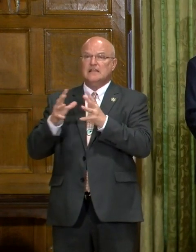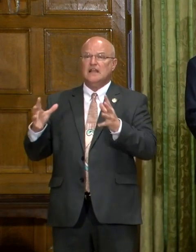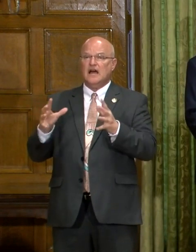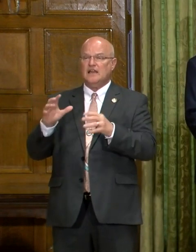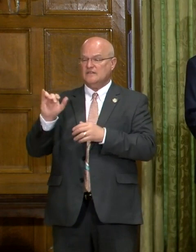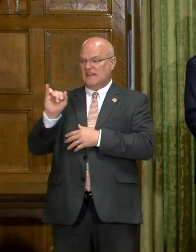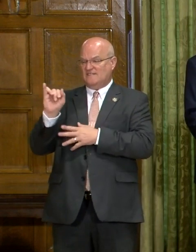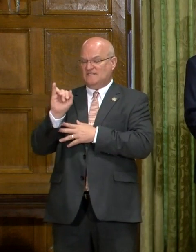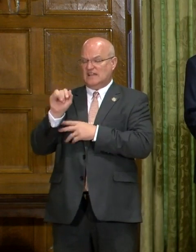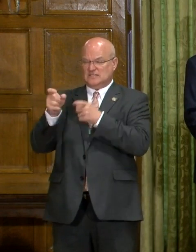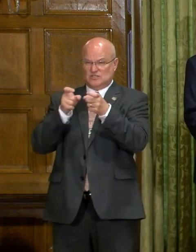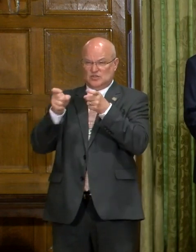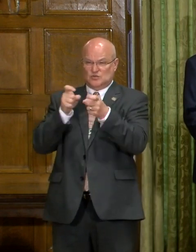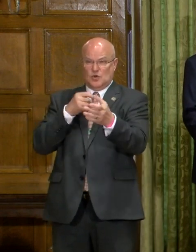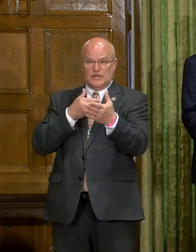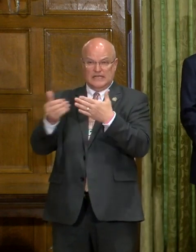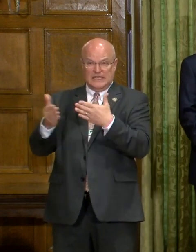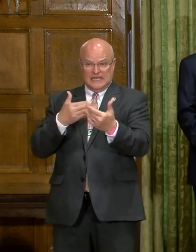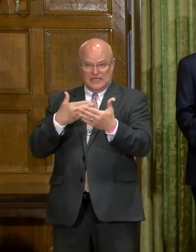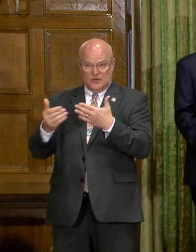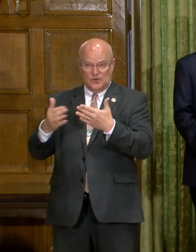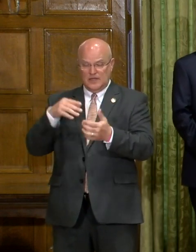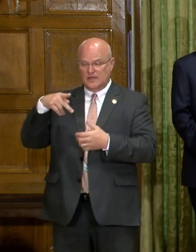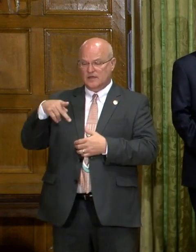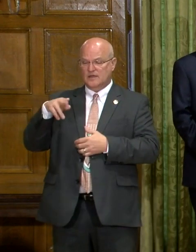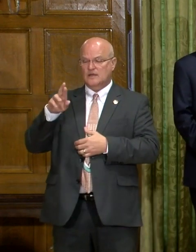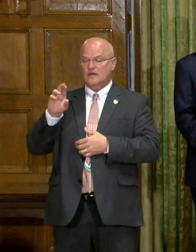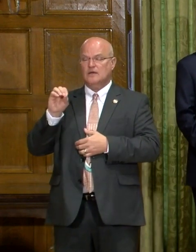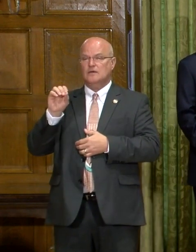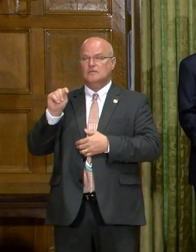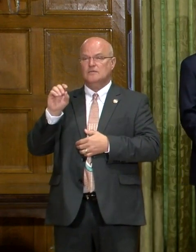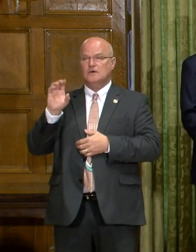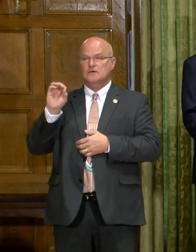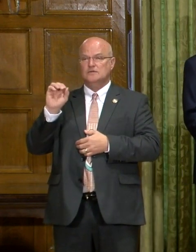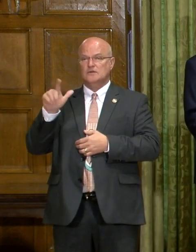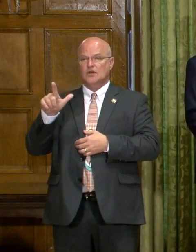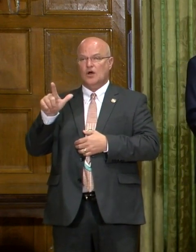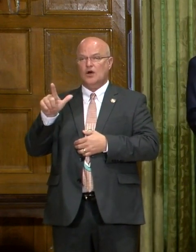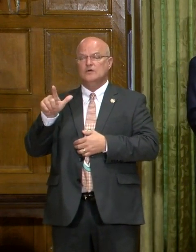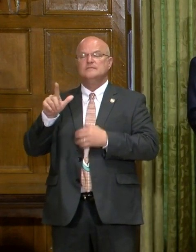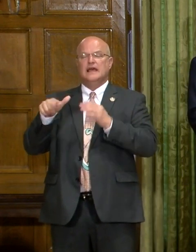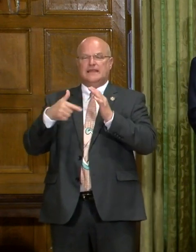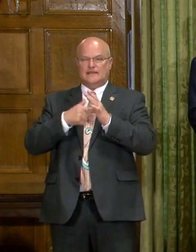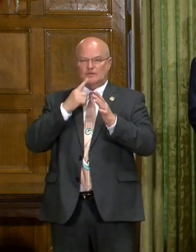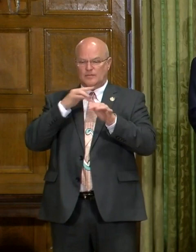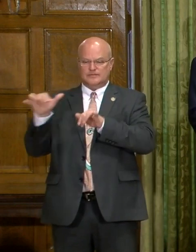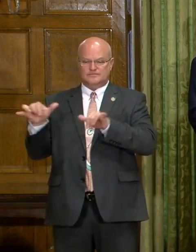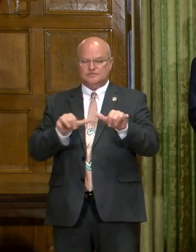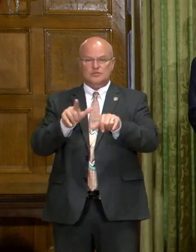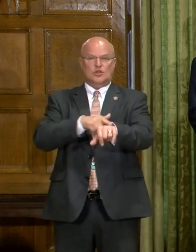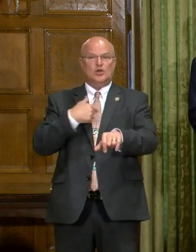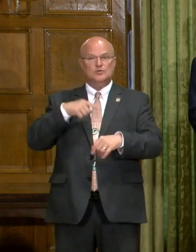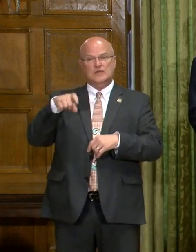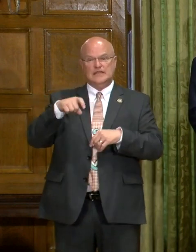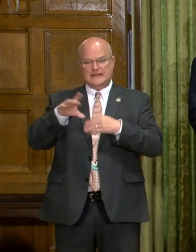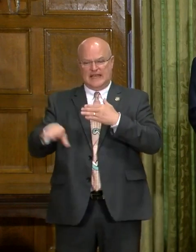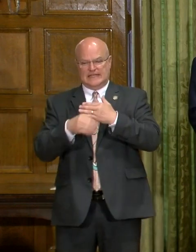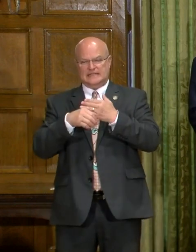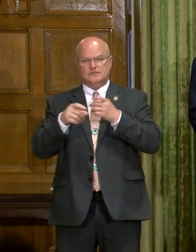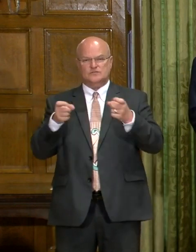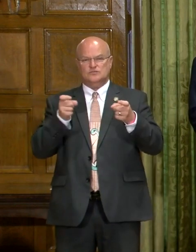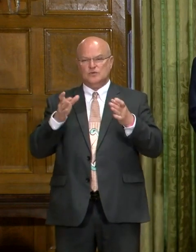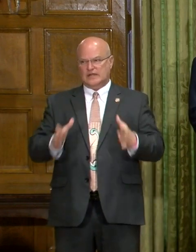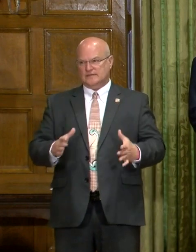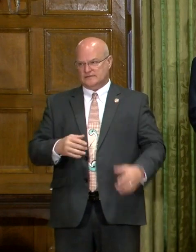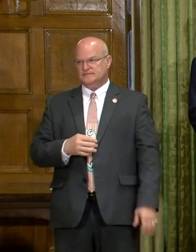infection control protocols. And these will be treated just like those for as long as we need these additional